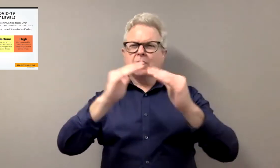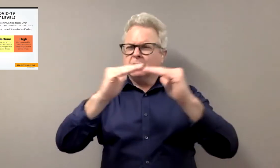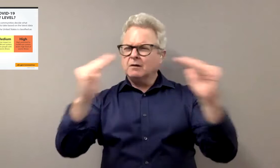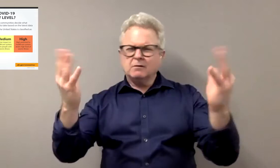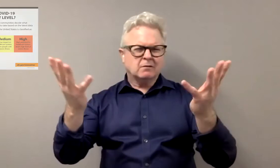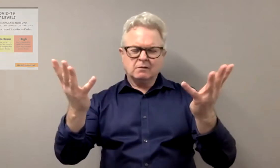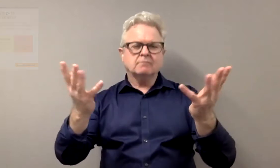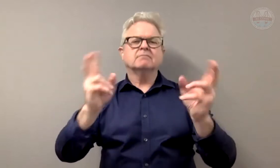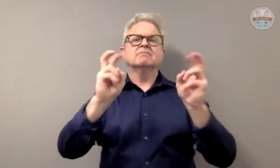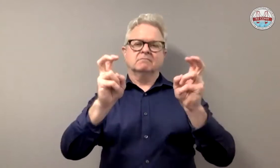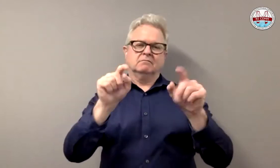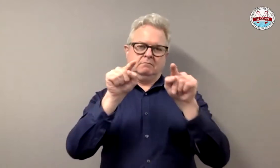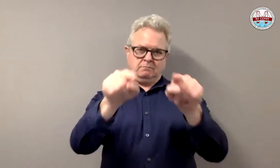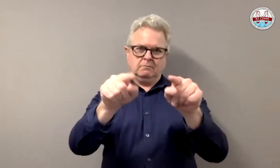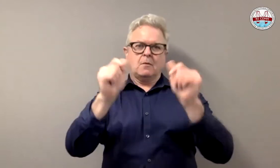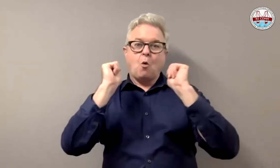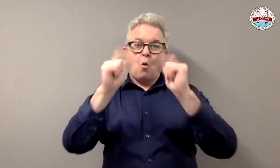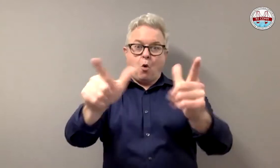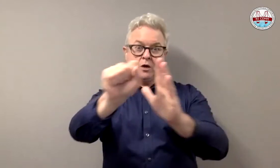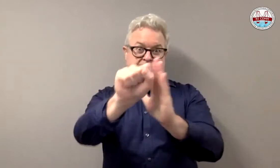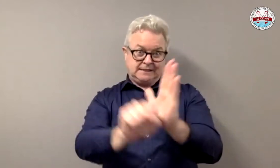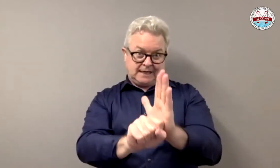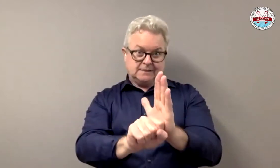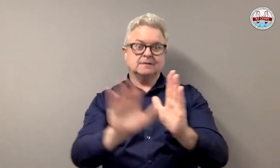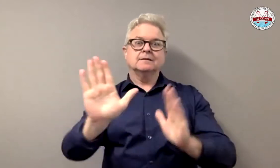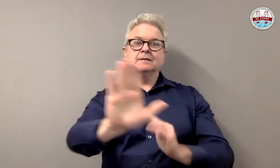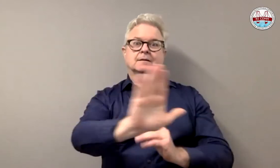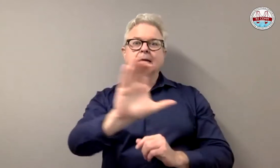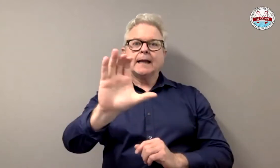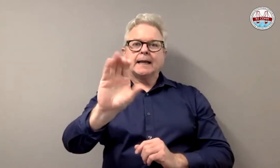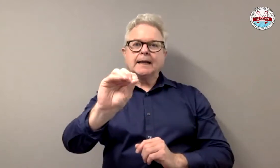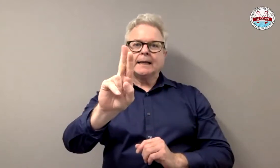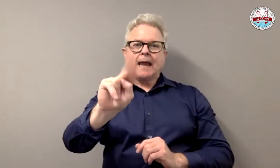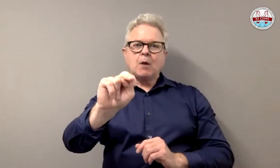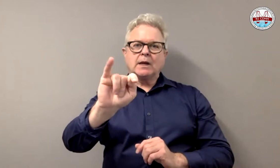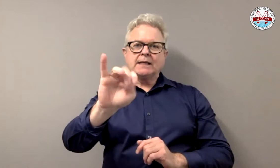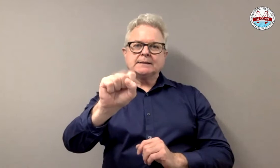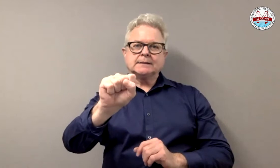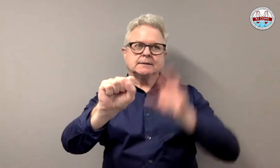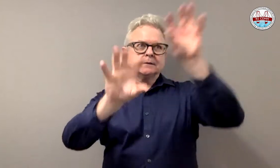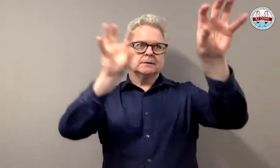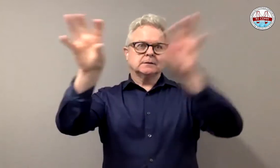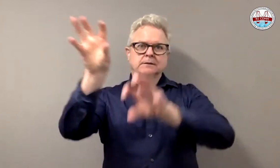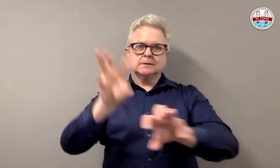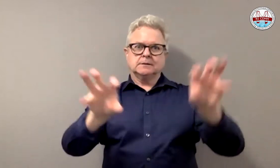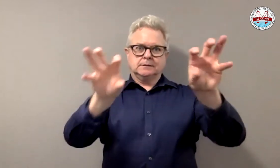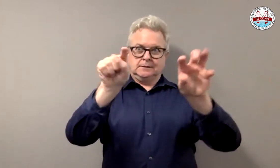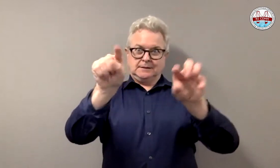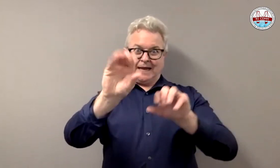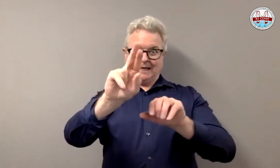So this community level system, people want to know what this looks like. So basically, all the states pertaining to each of the